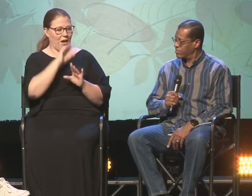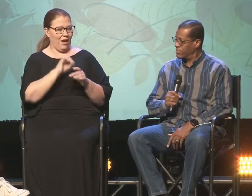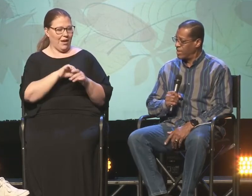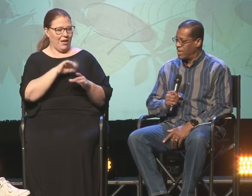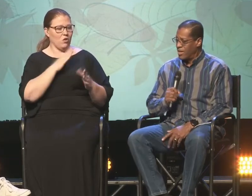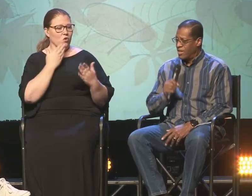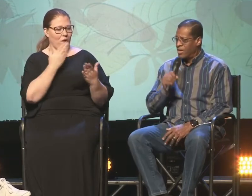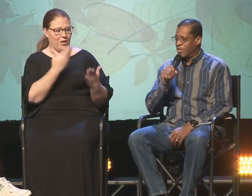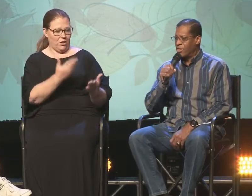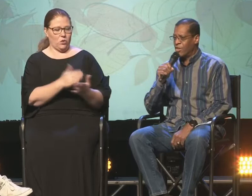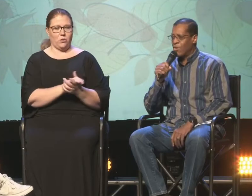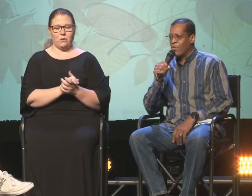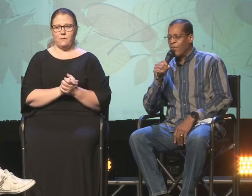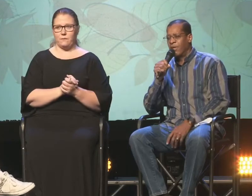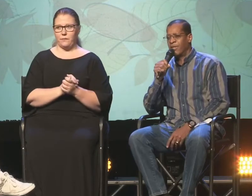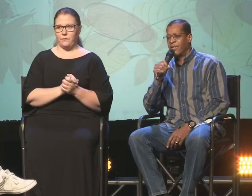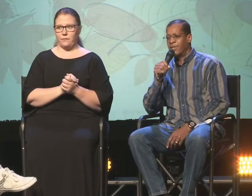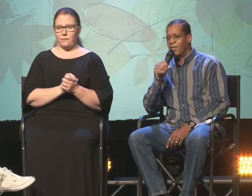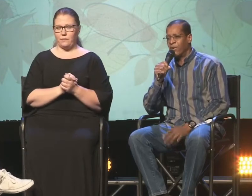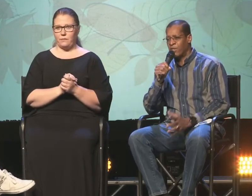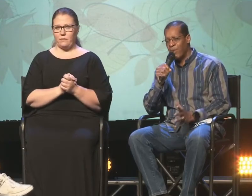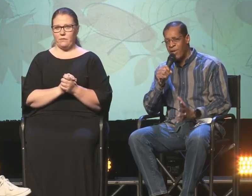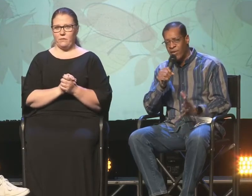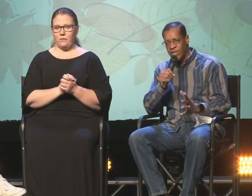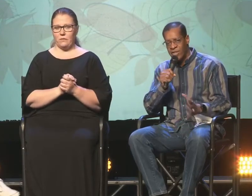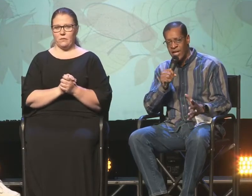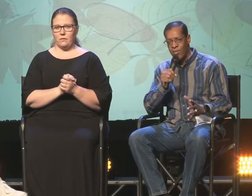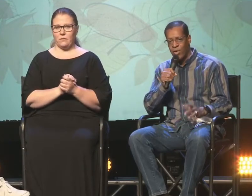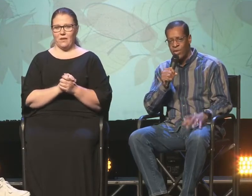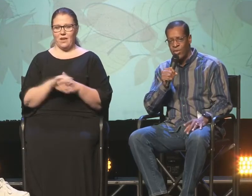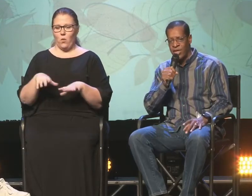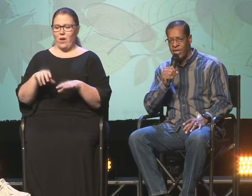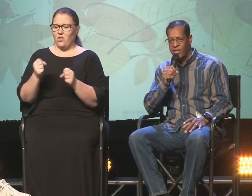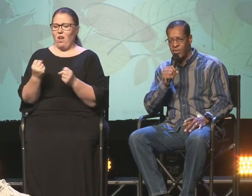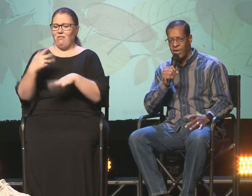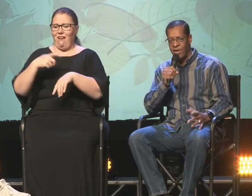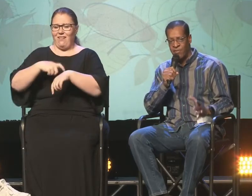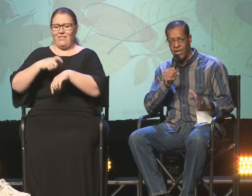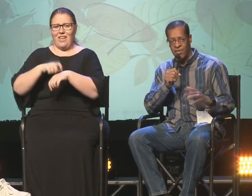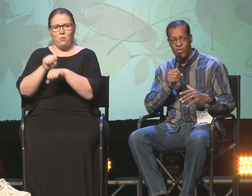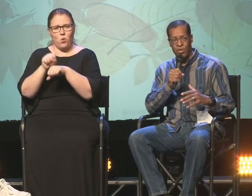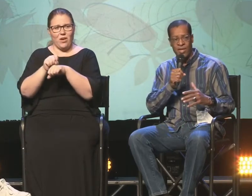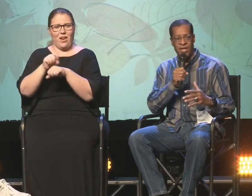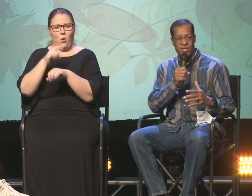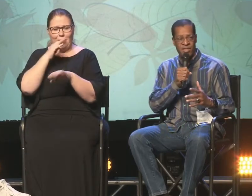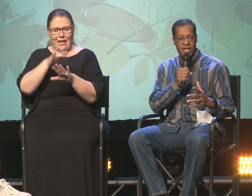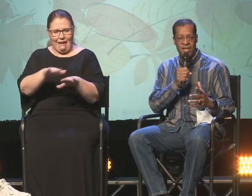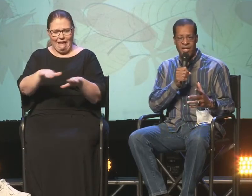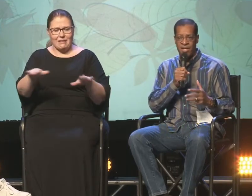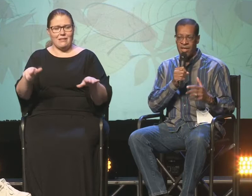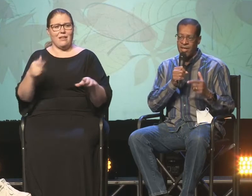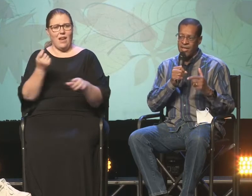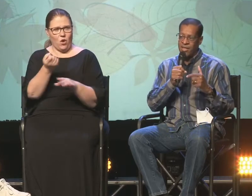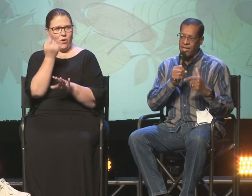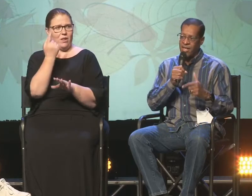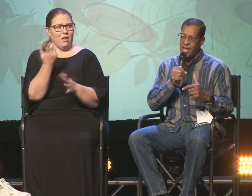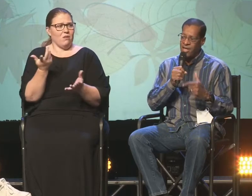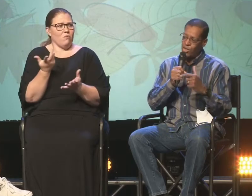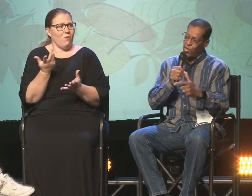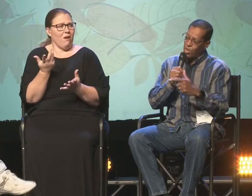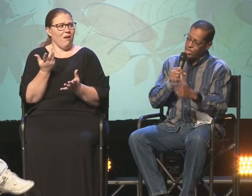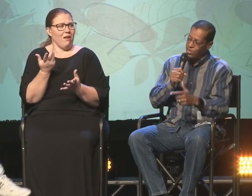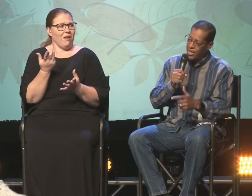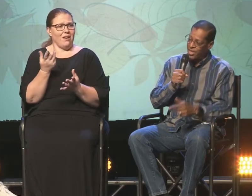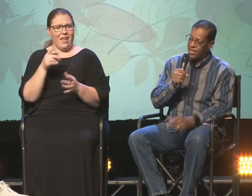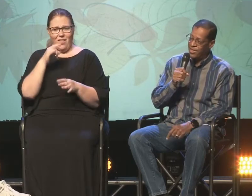gratitude. So, you know, I spend all this time working with kids and what I've come to realize is that they